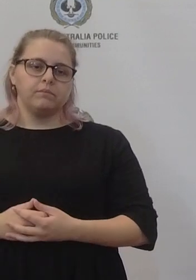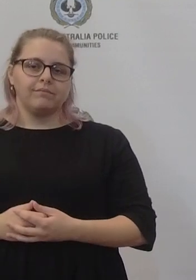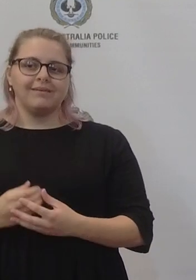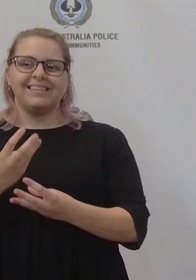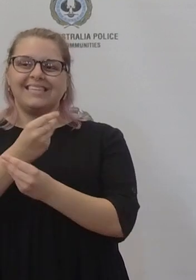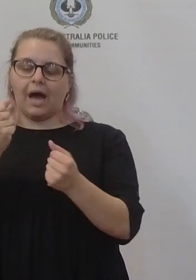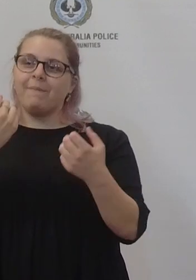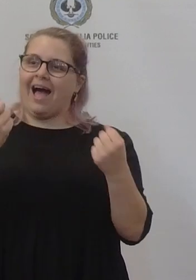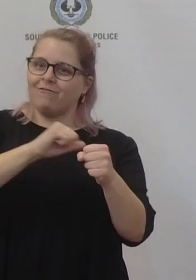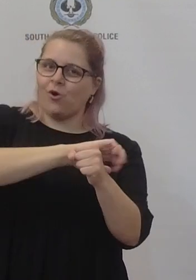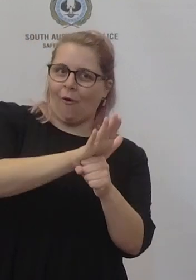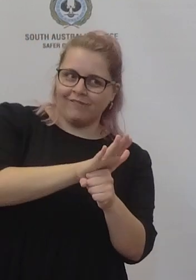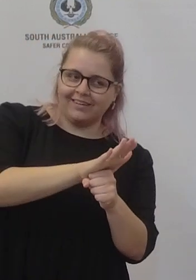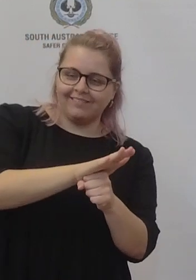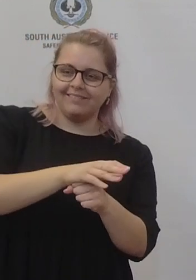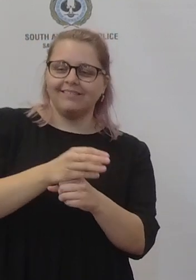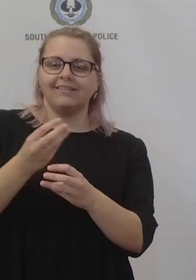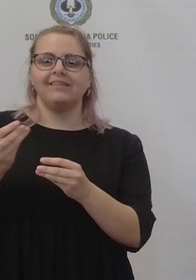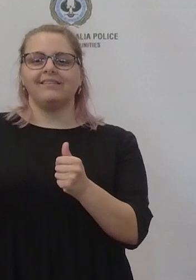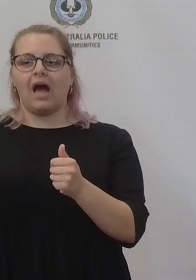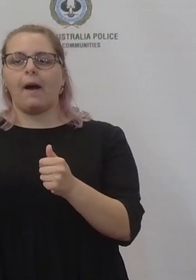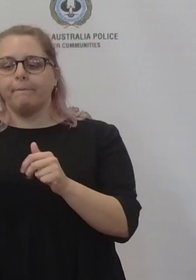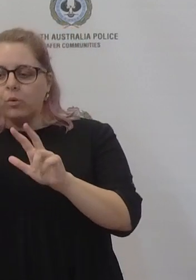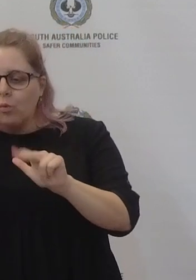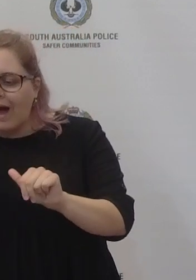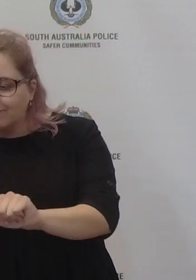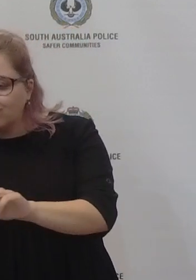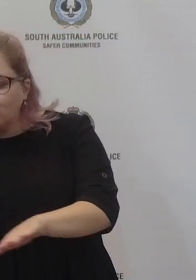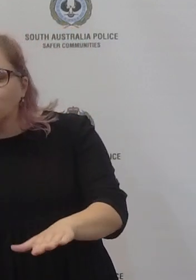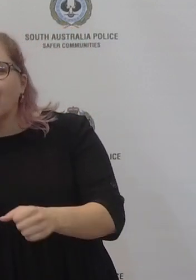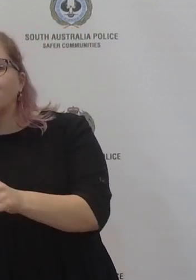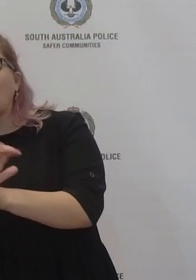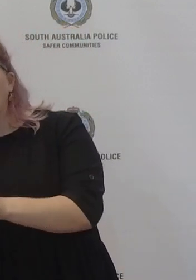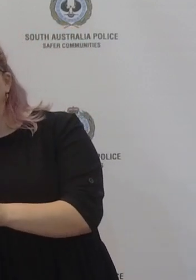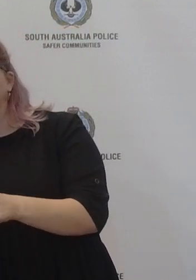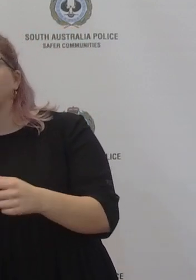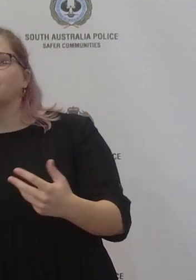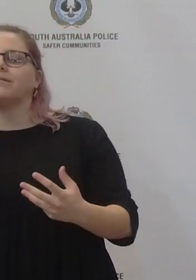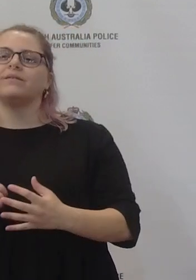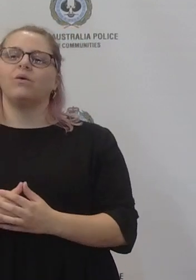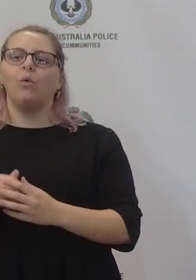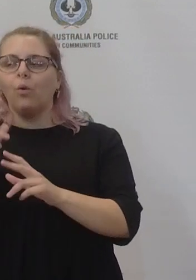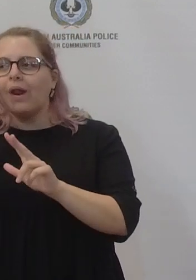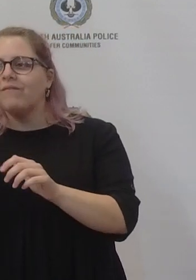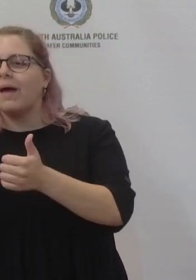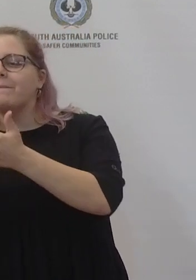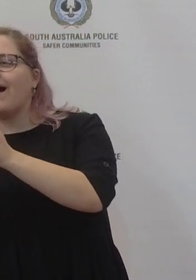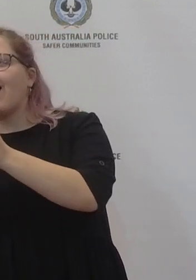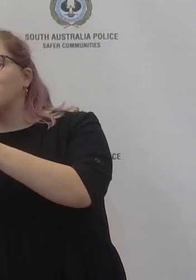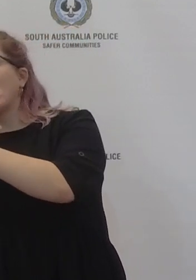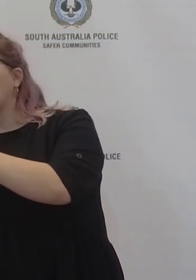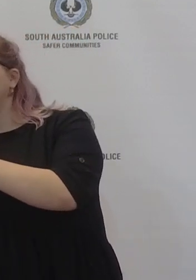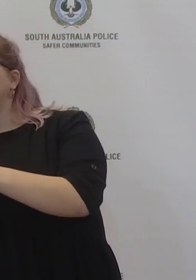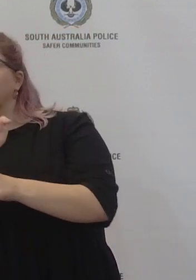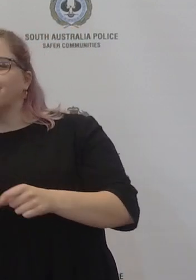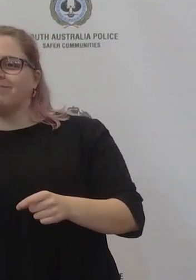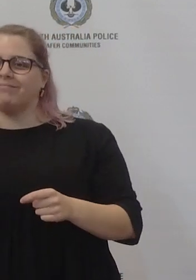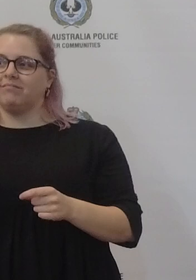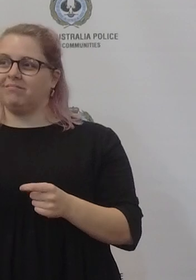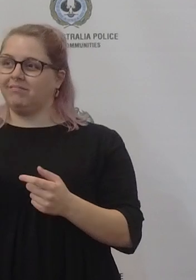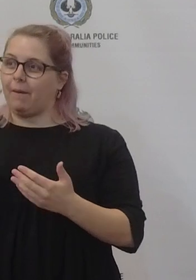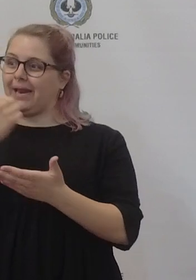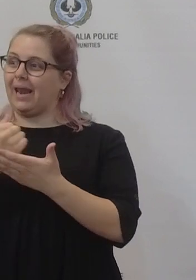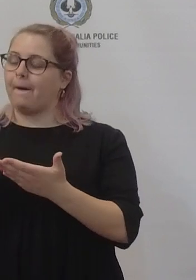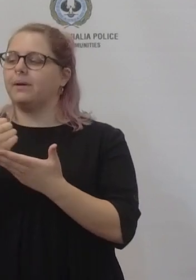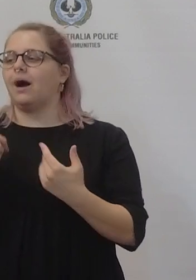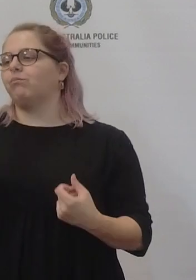are ill with COVID and those that are uh caring for children uh or or a partner uh I haven't got the data at the moment but it